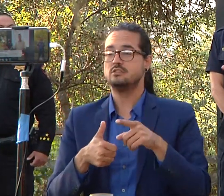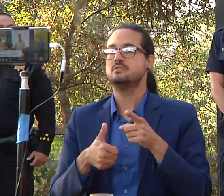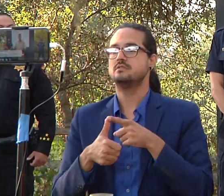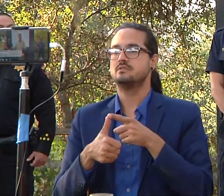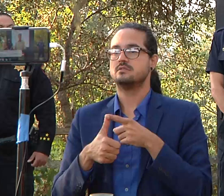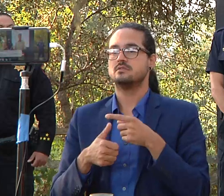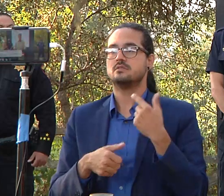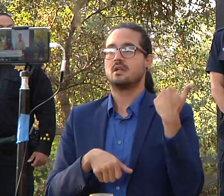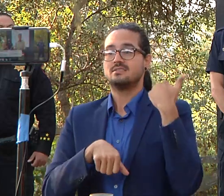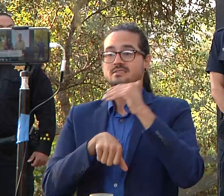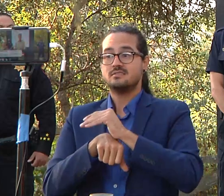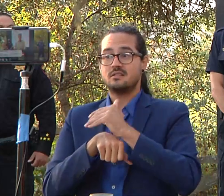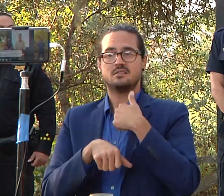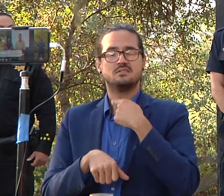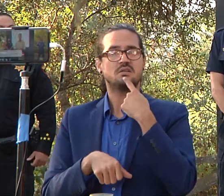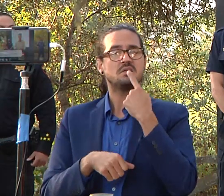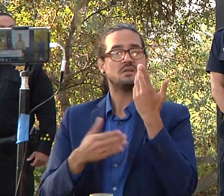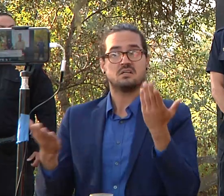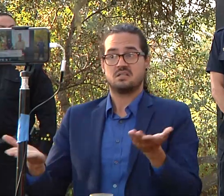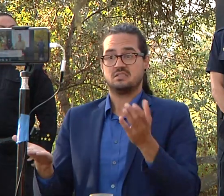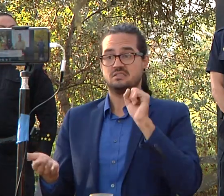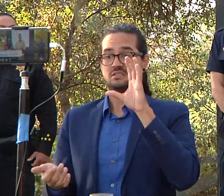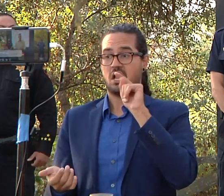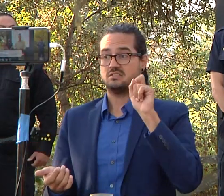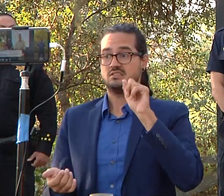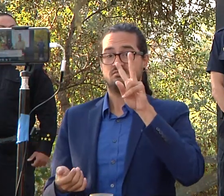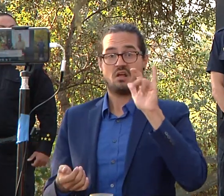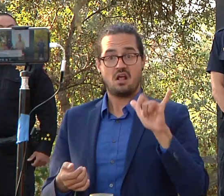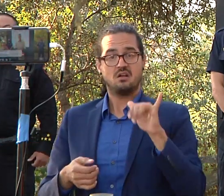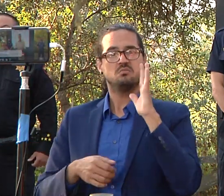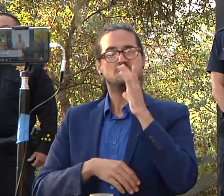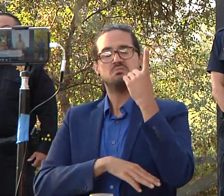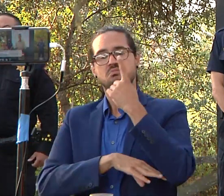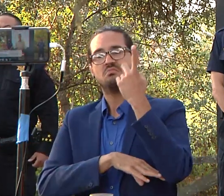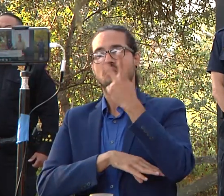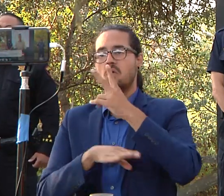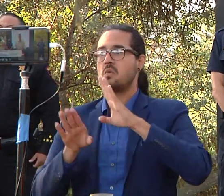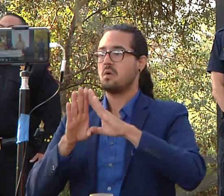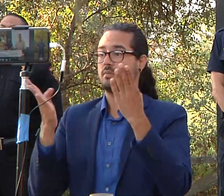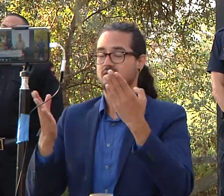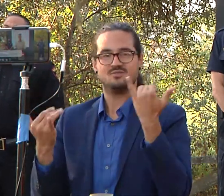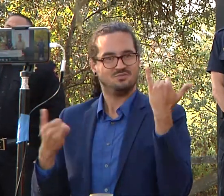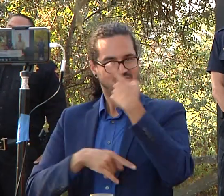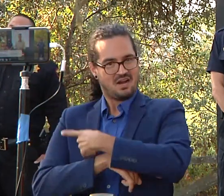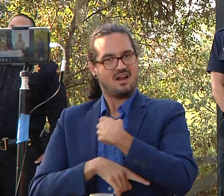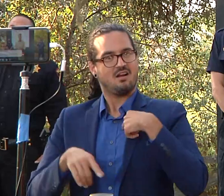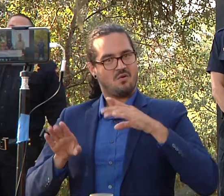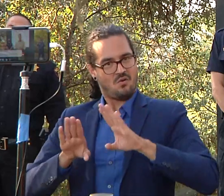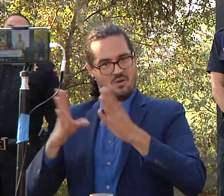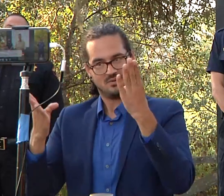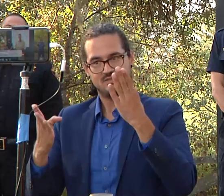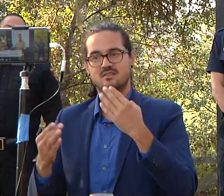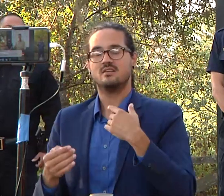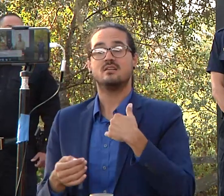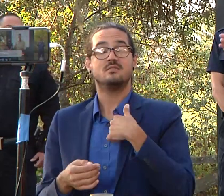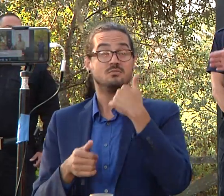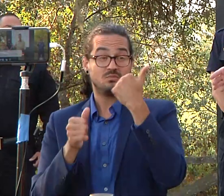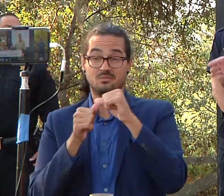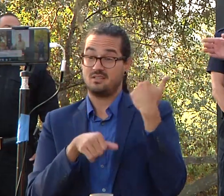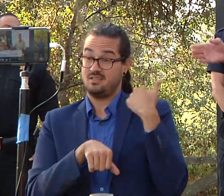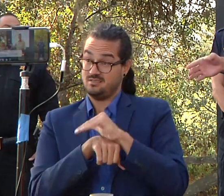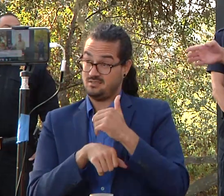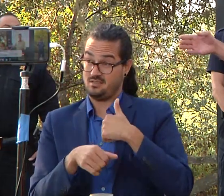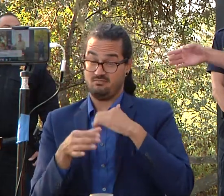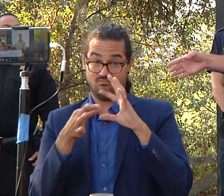couple things and we repopulated scotch valley today and as i uh and so and as i said last night and as i said today we're going to have continued